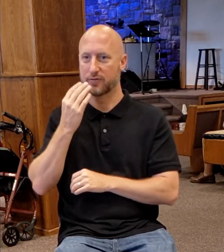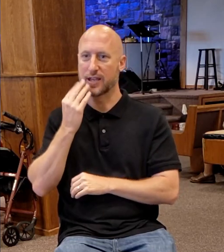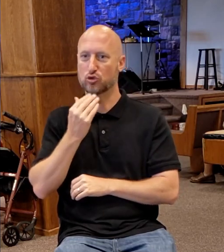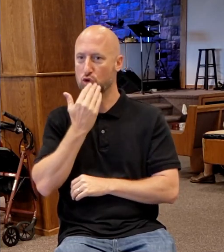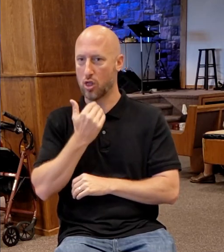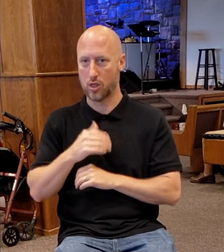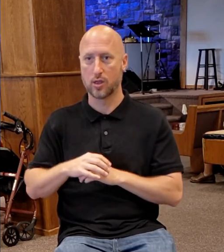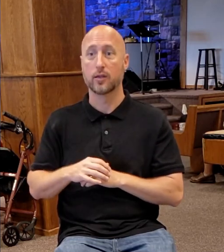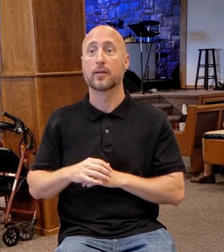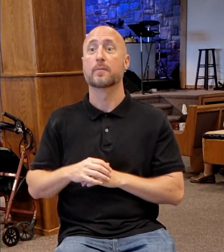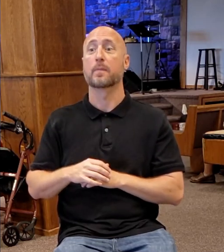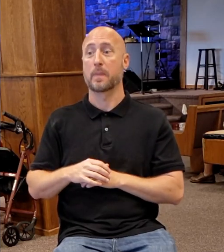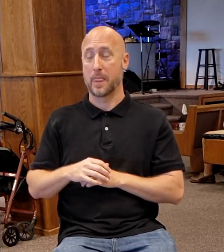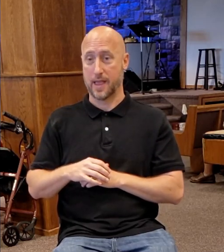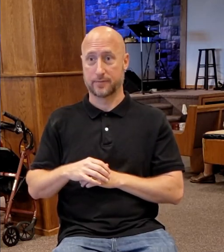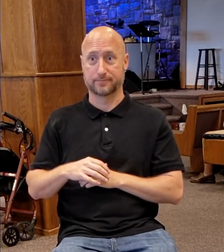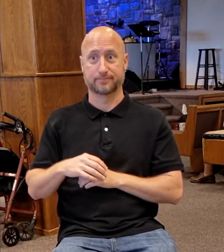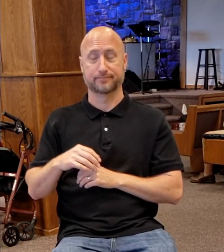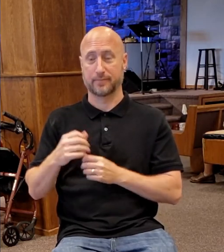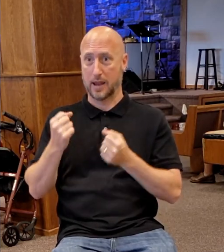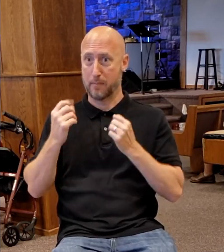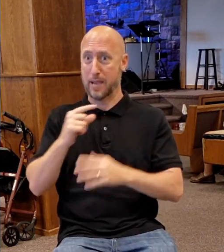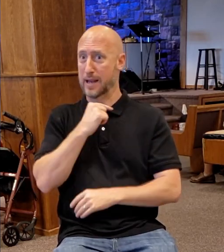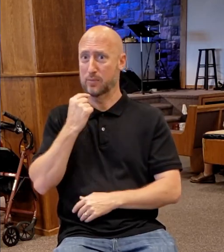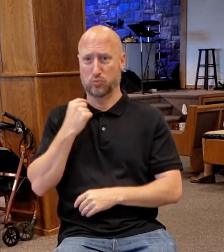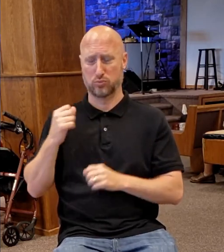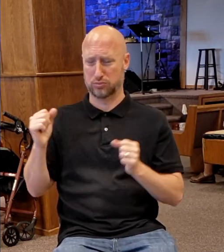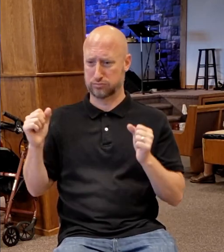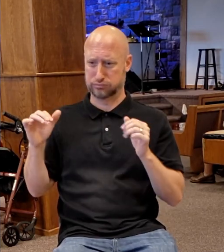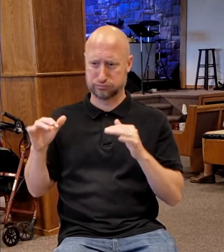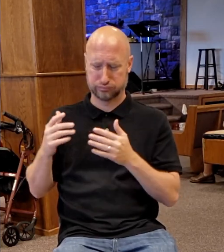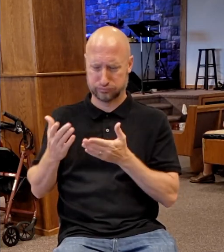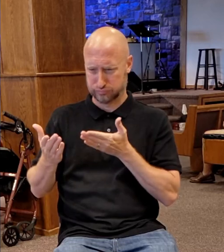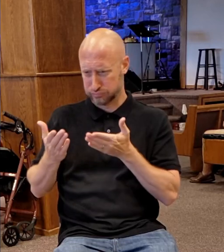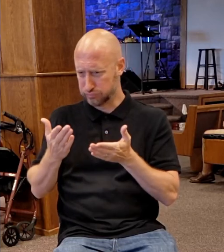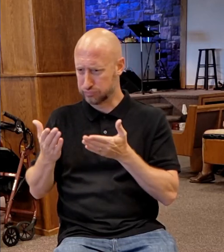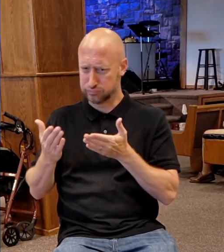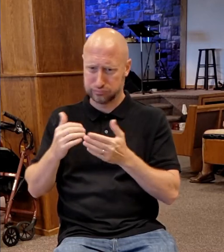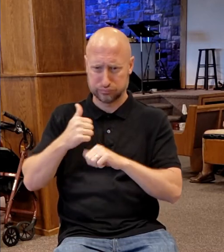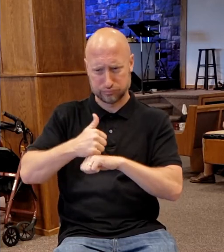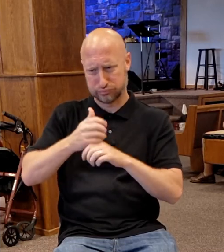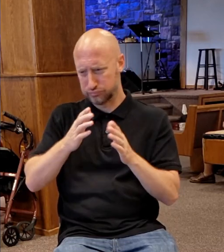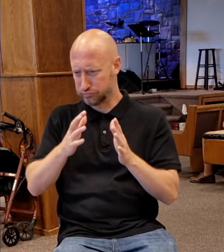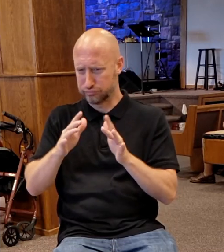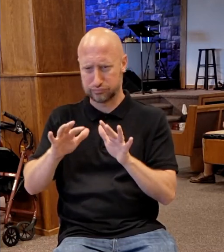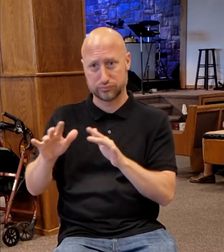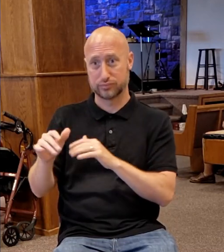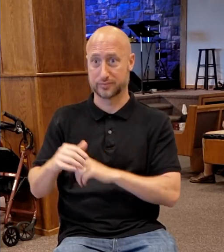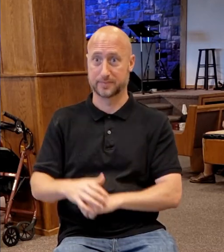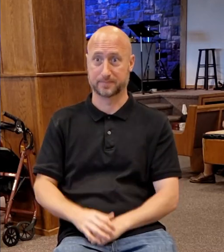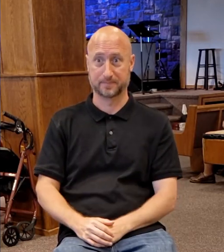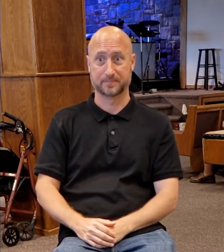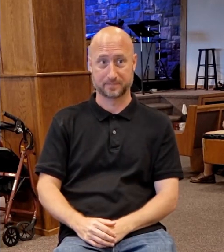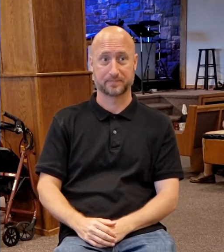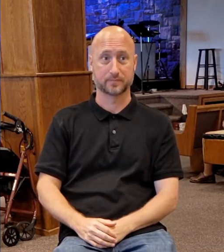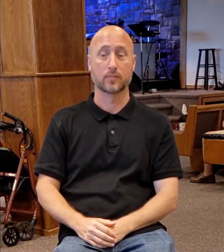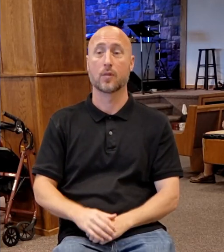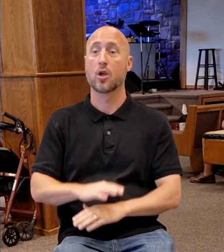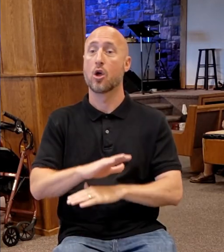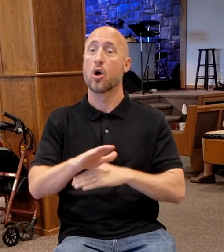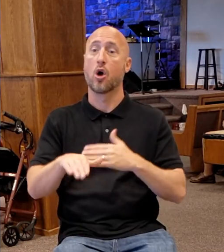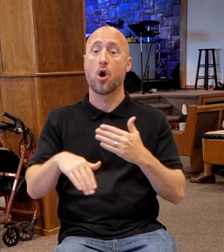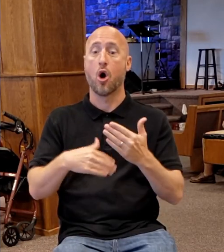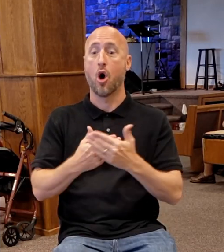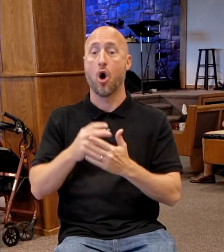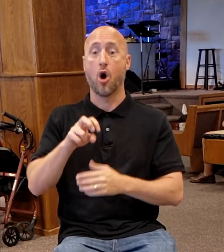their service to help them in all of their functions. And we'll talk more about those functions as we move forward. All of the